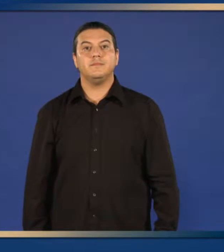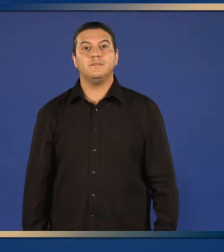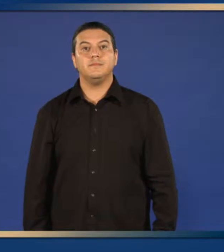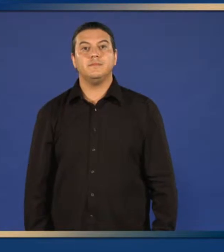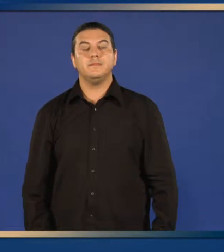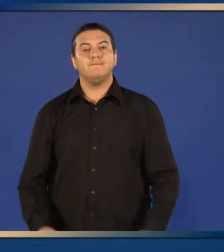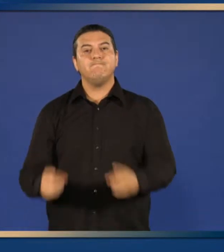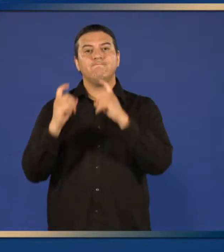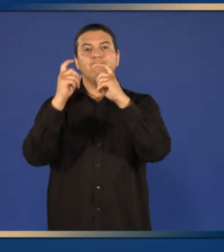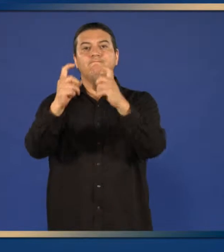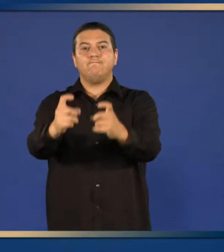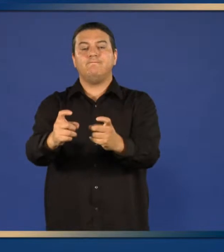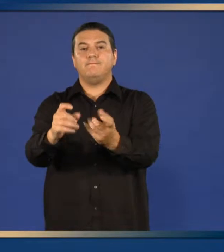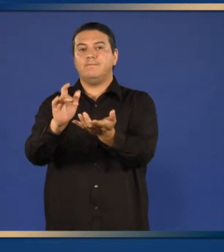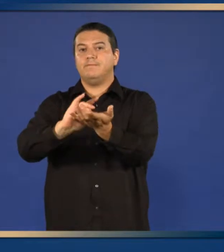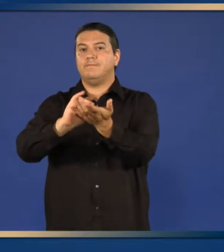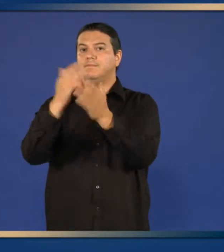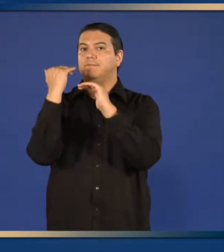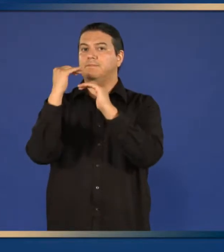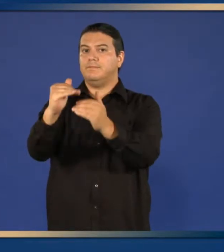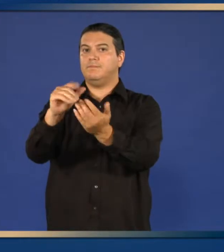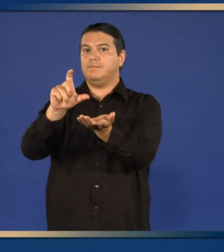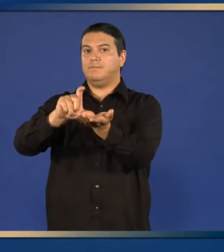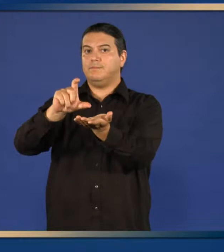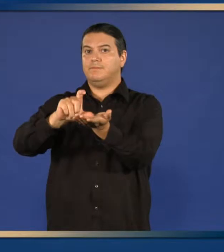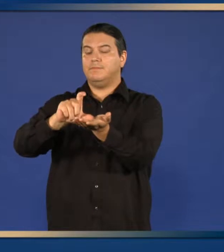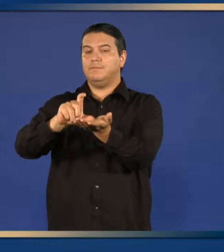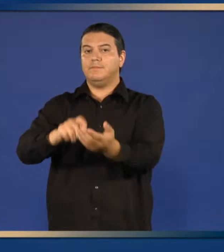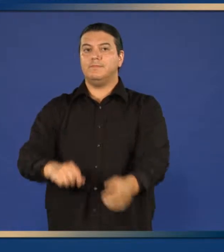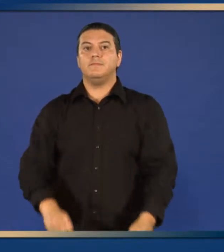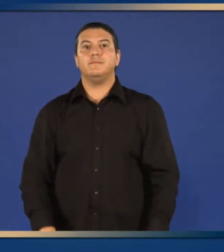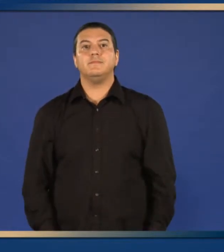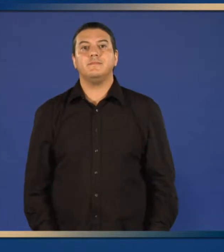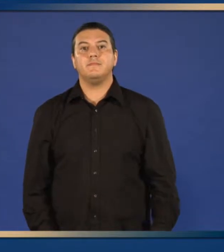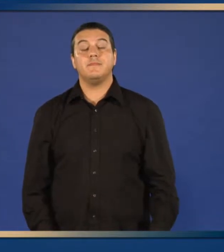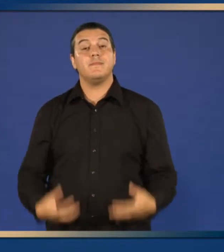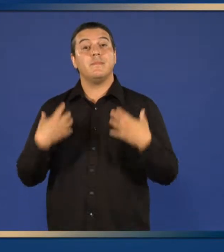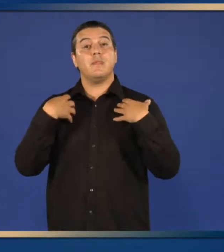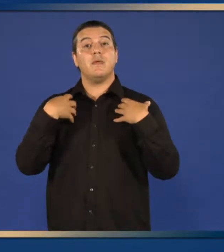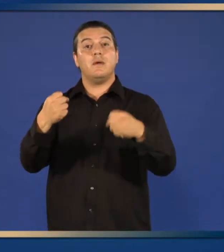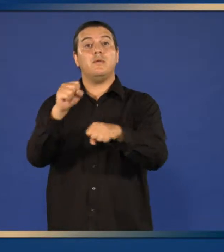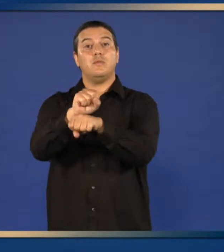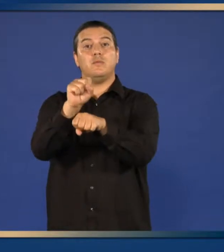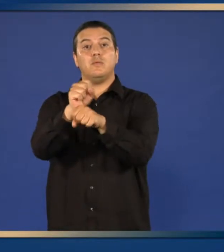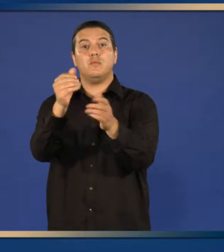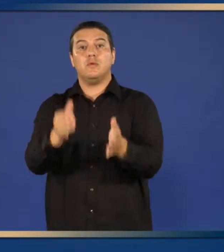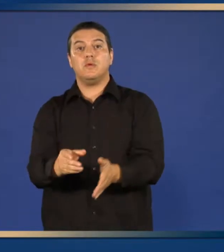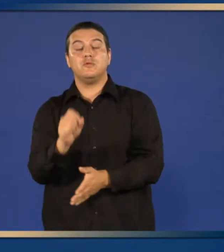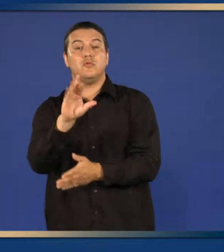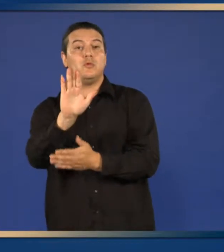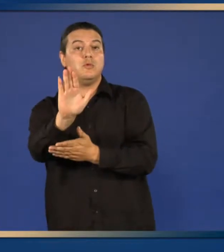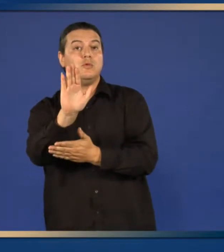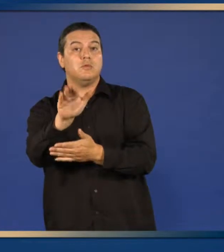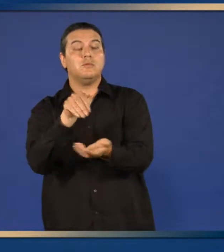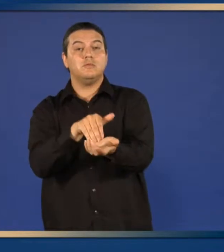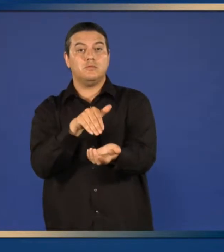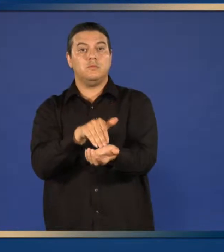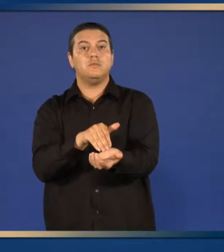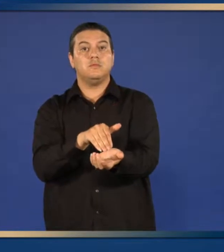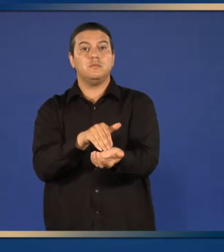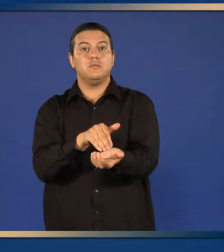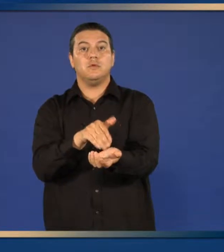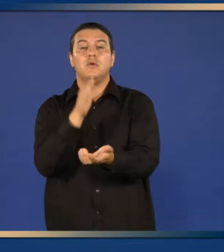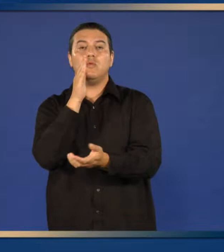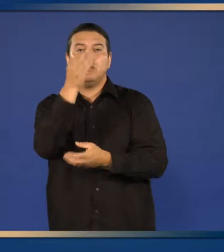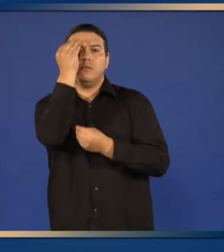You have been provided a limited supply of medicine. Local emergency health workers or your health